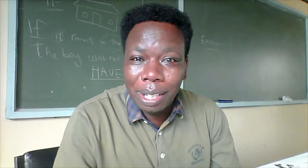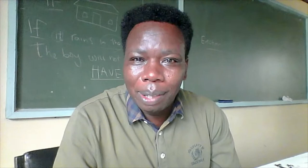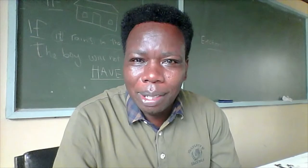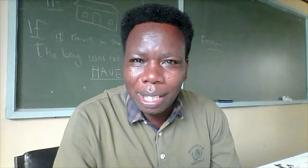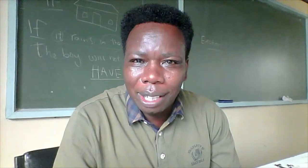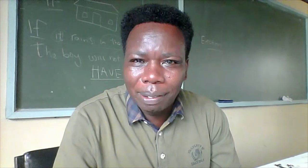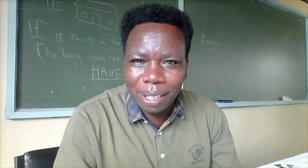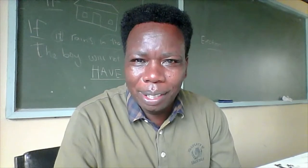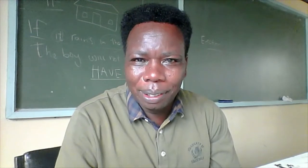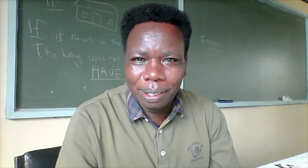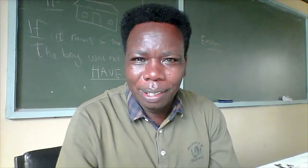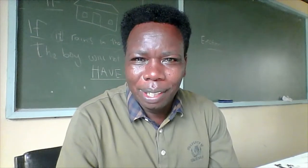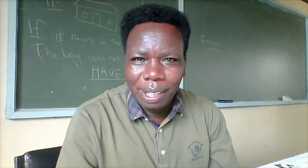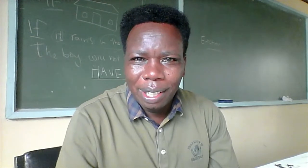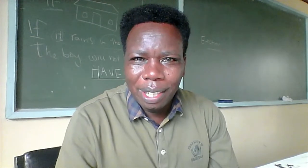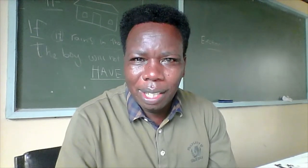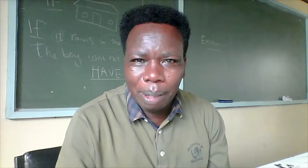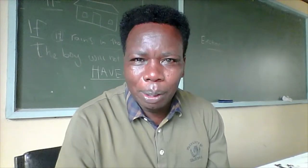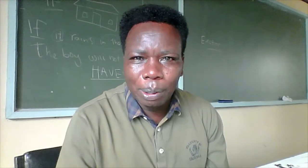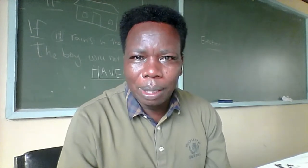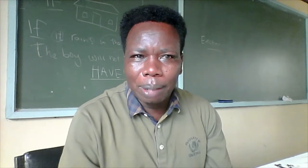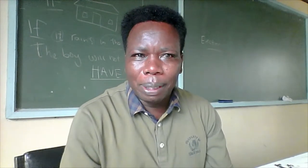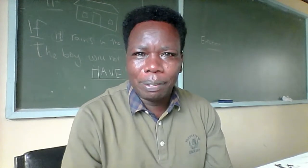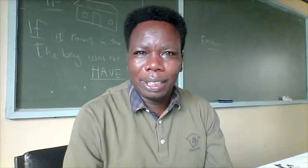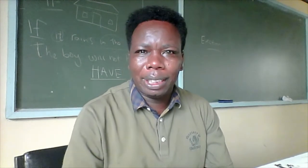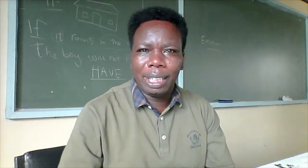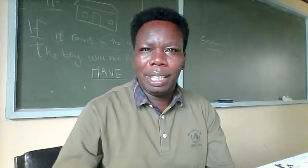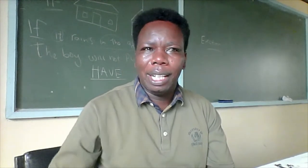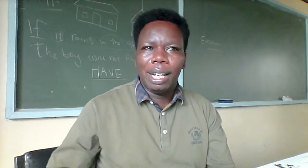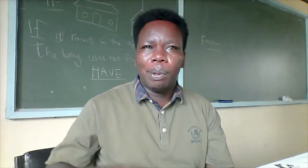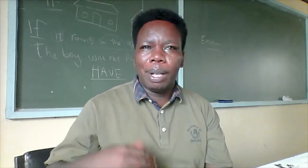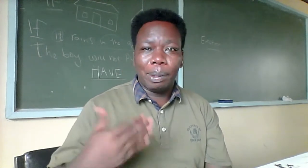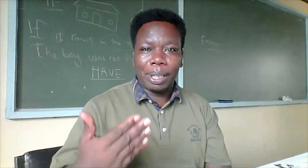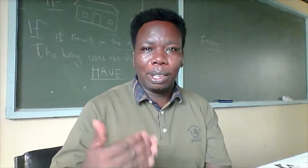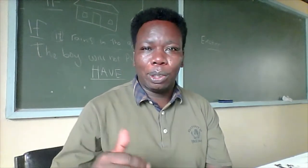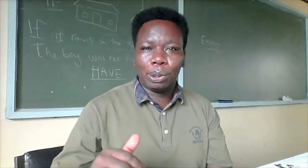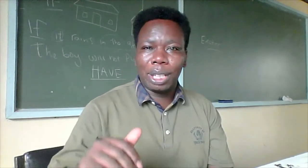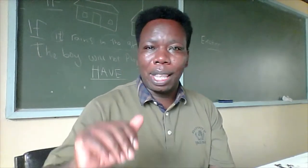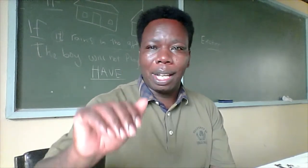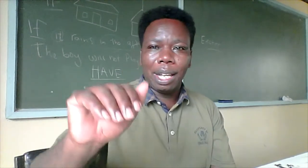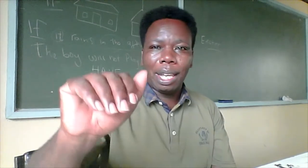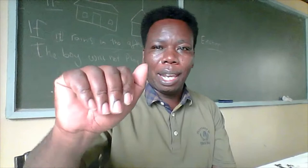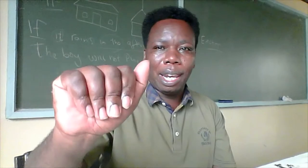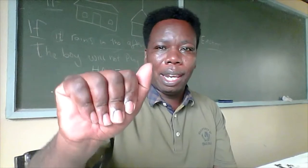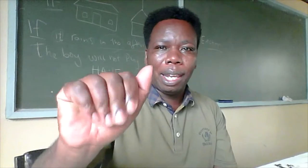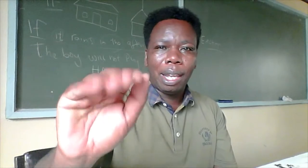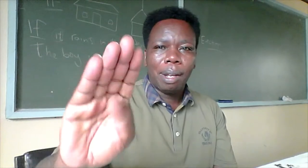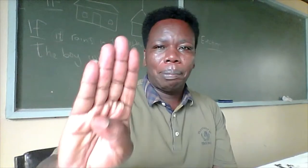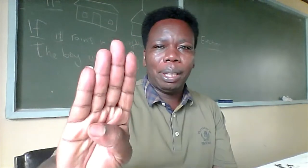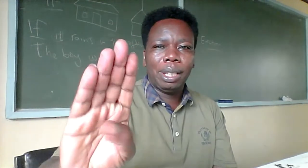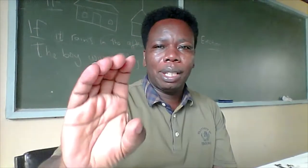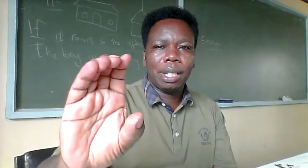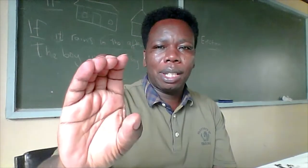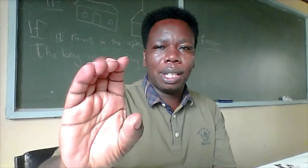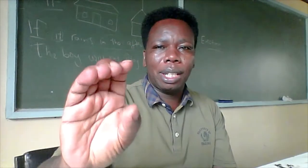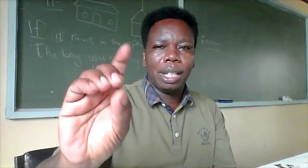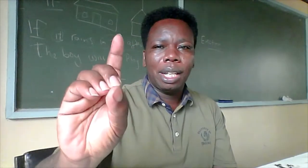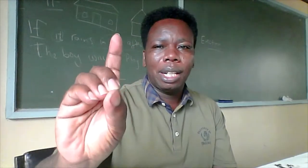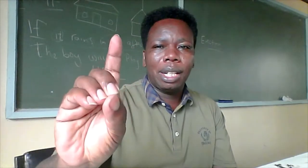d once again with you this time we do it a bit faster and we can go together a b c d